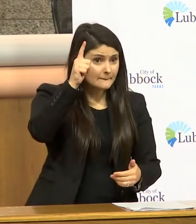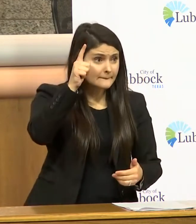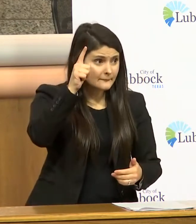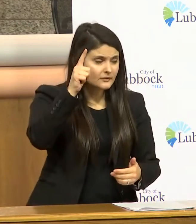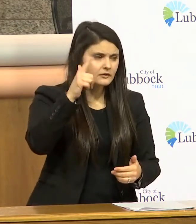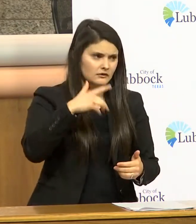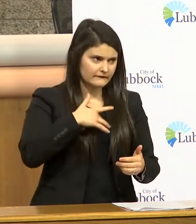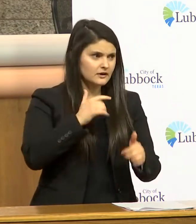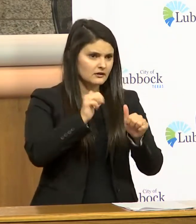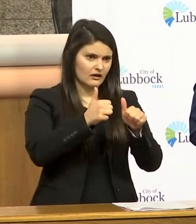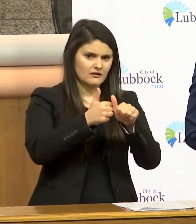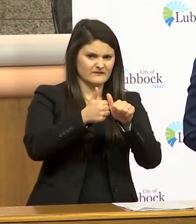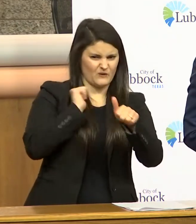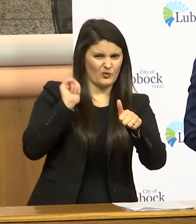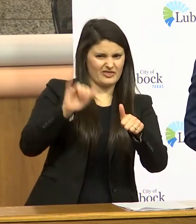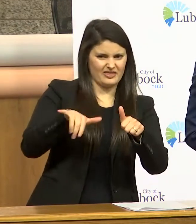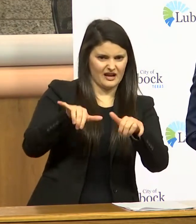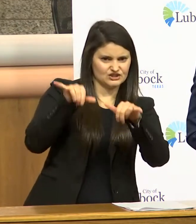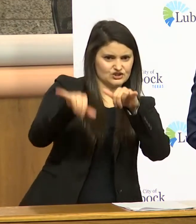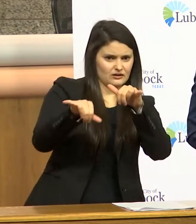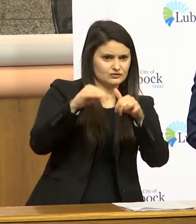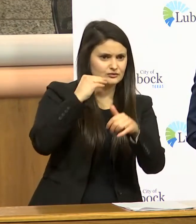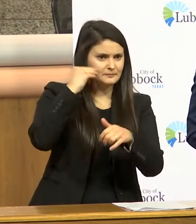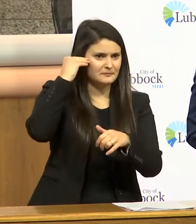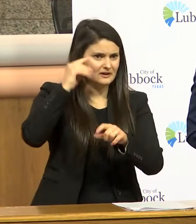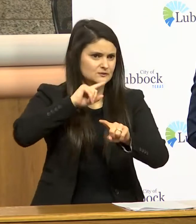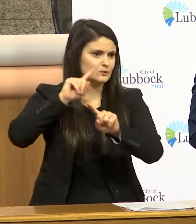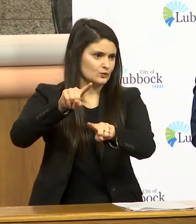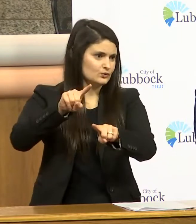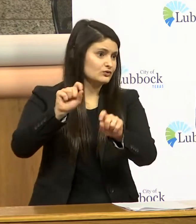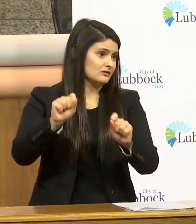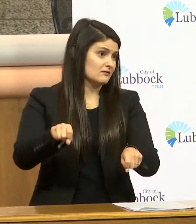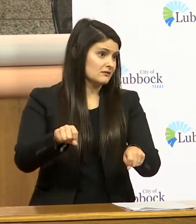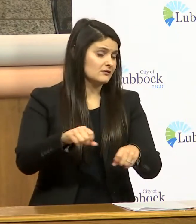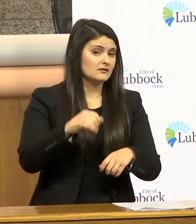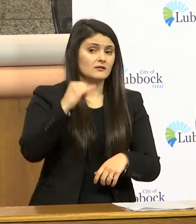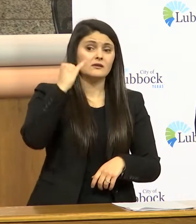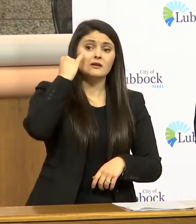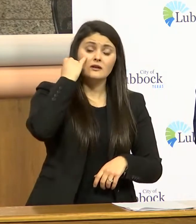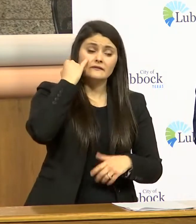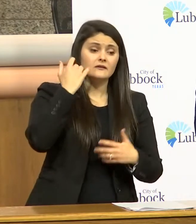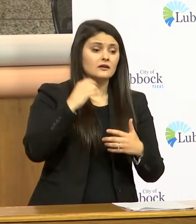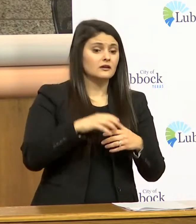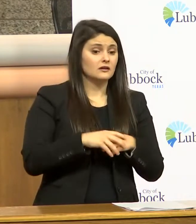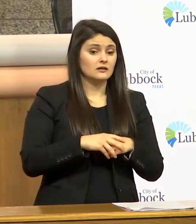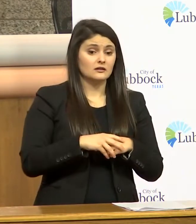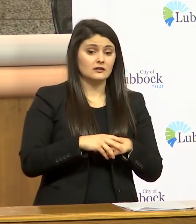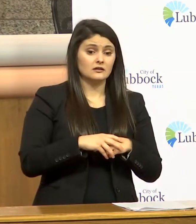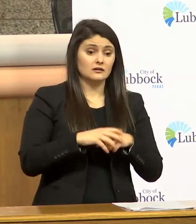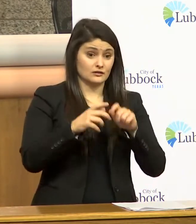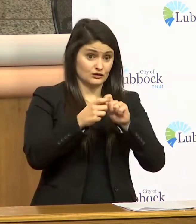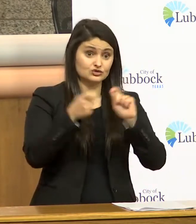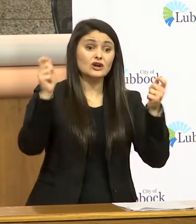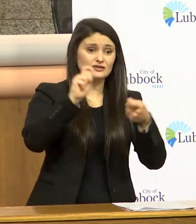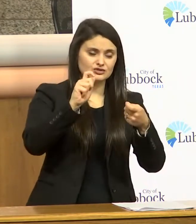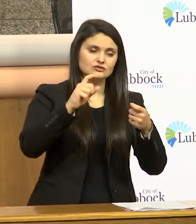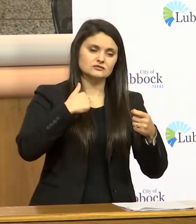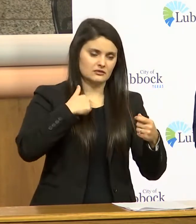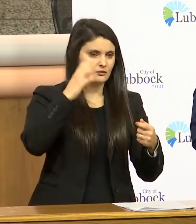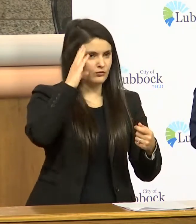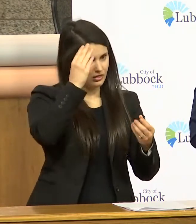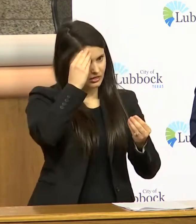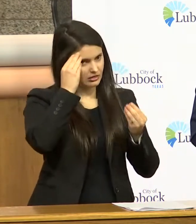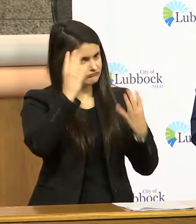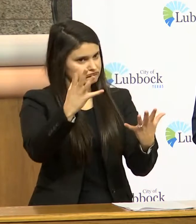avoid the shelter in place if the changes uh if that changes i'll be the first one to